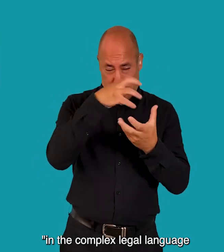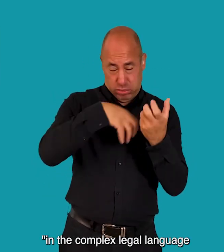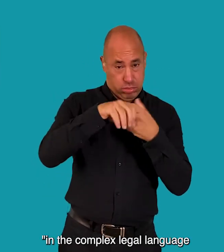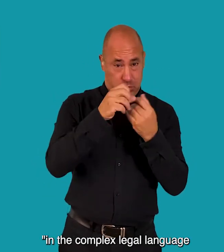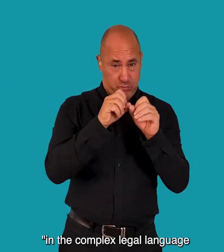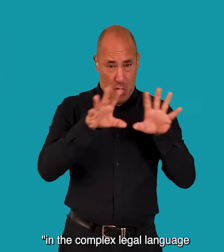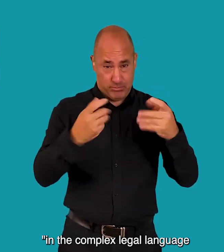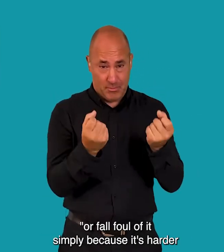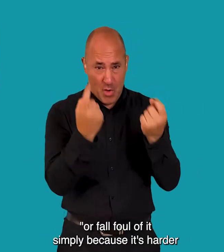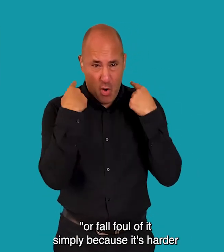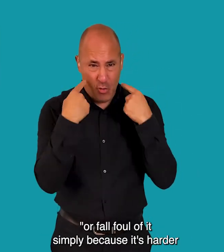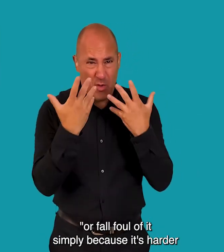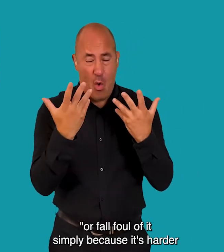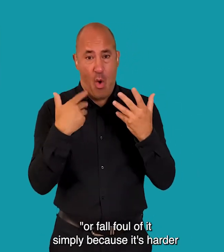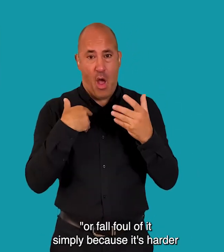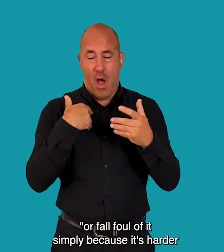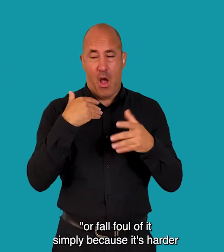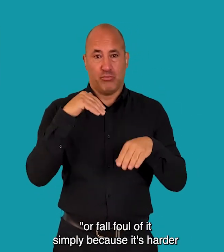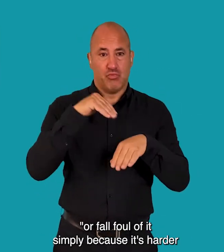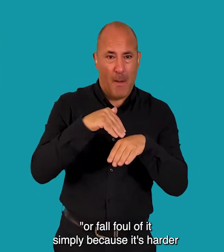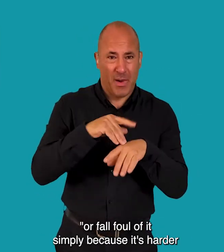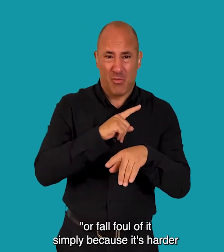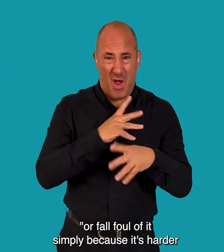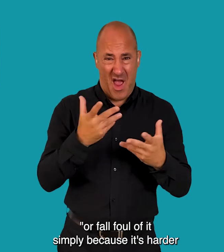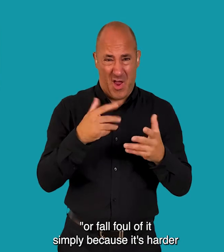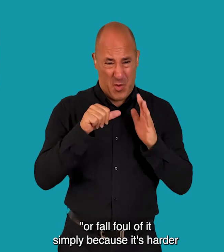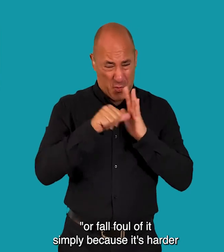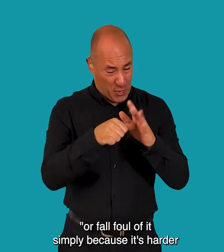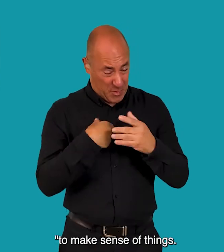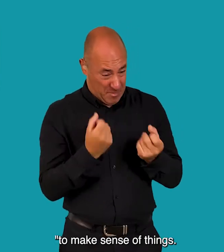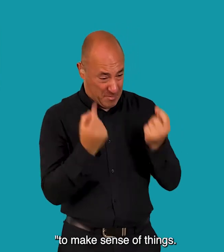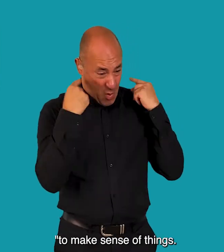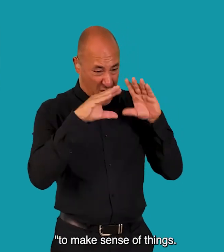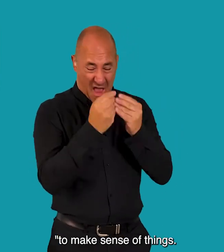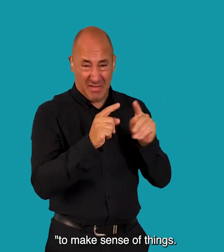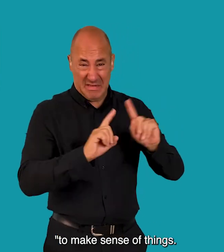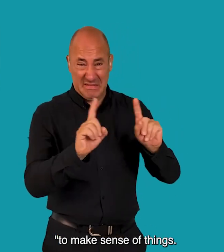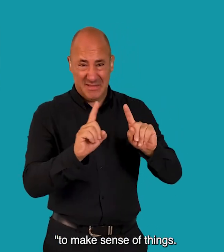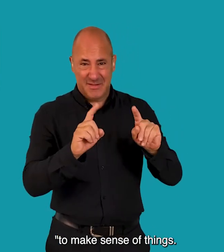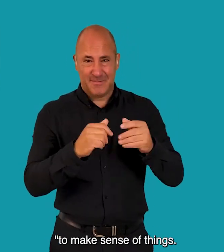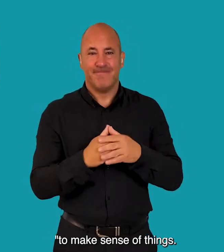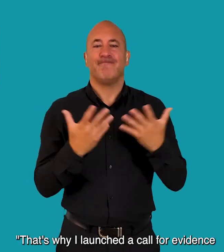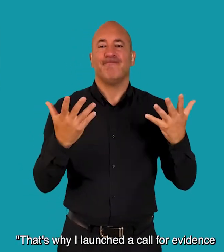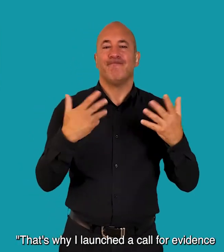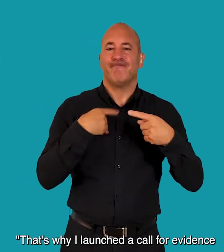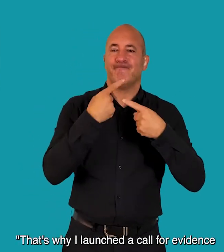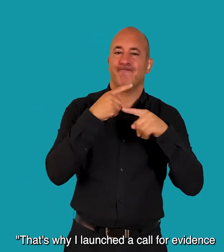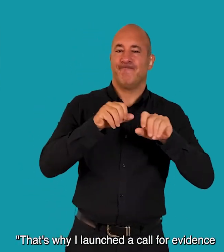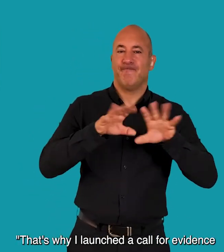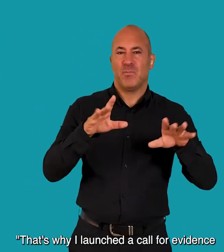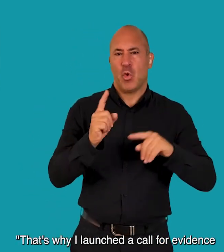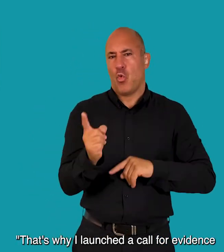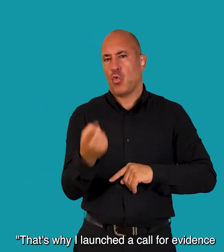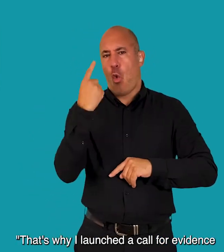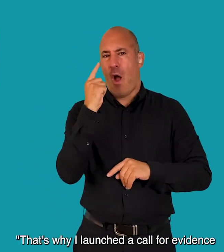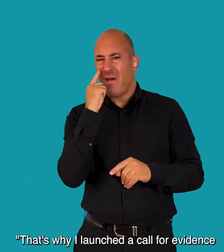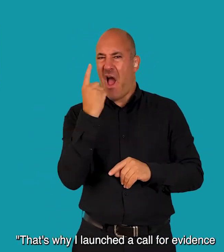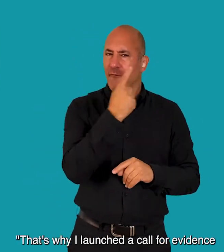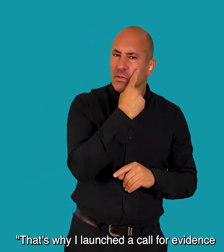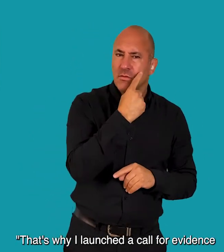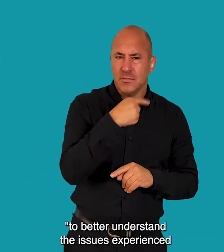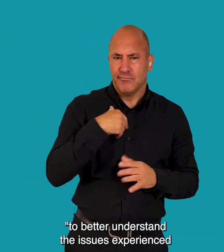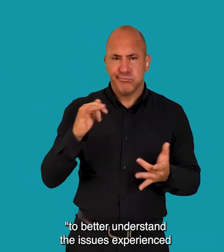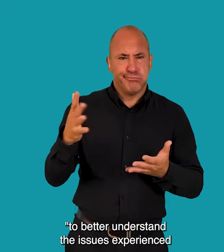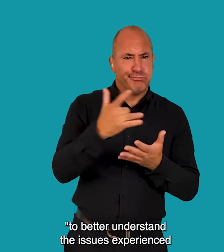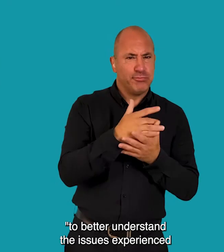legal language or fall foul of it Simply because it's harder to make sense of things That's why I launched a call for